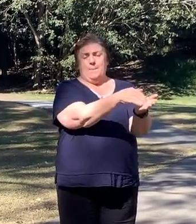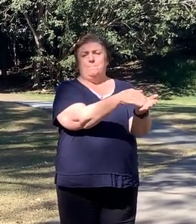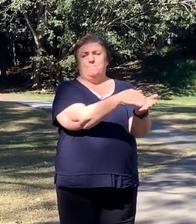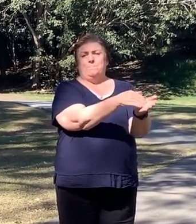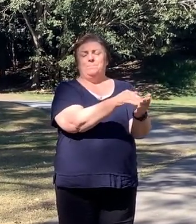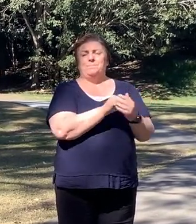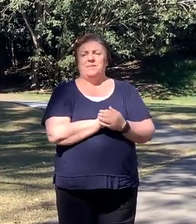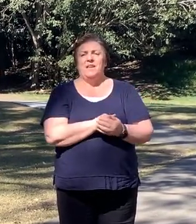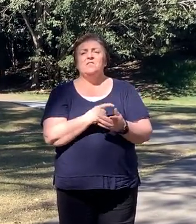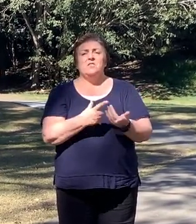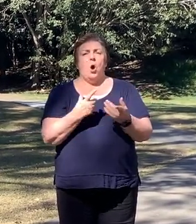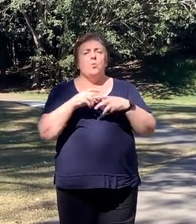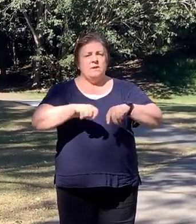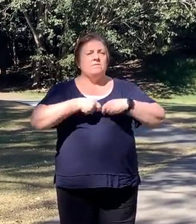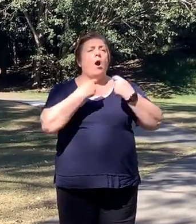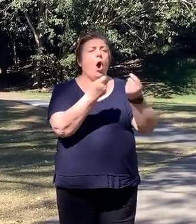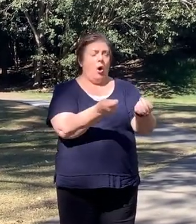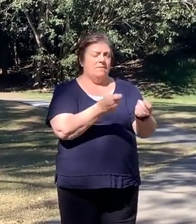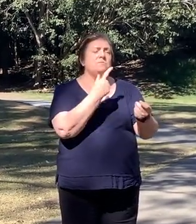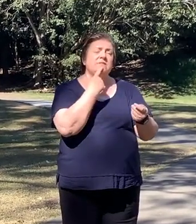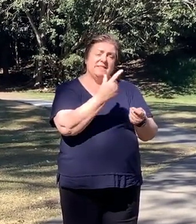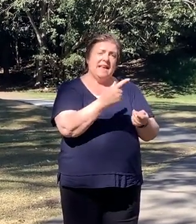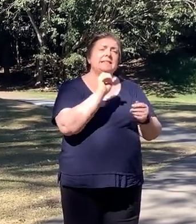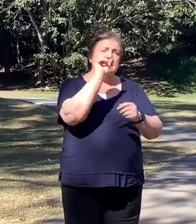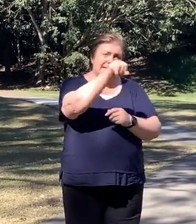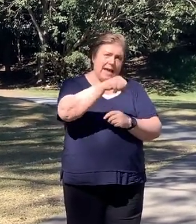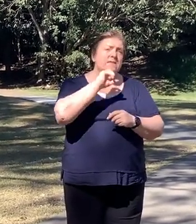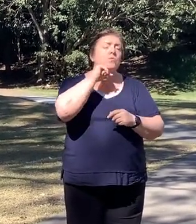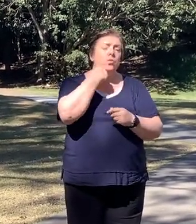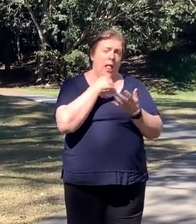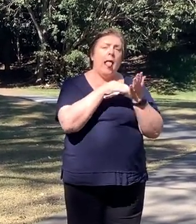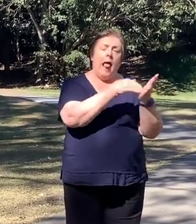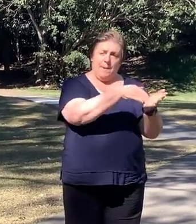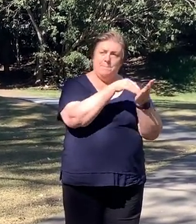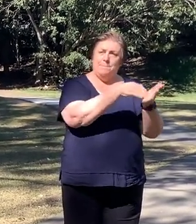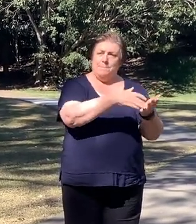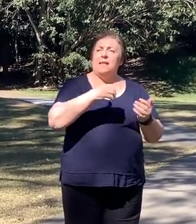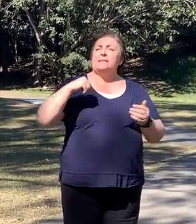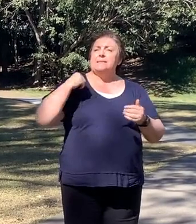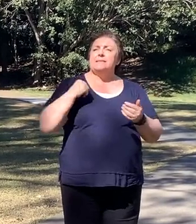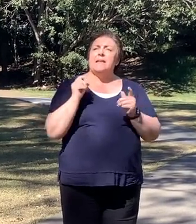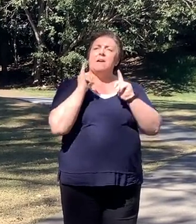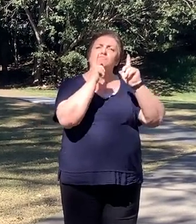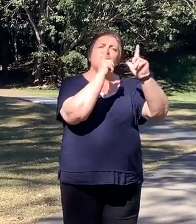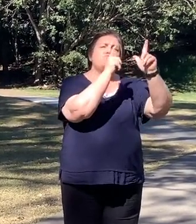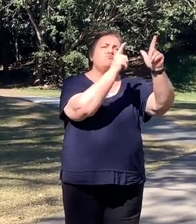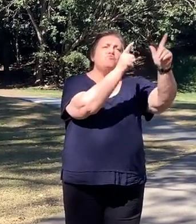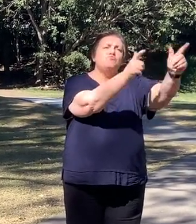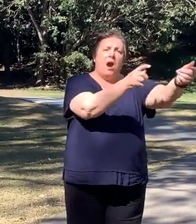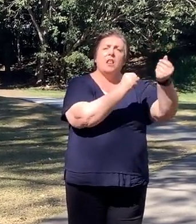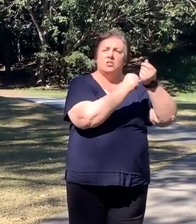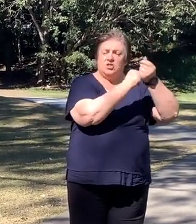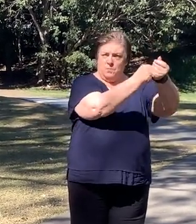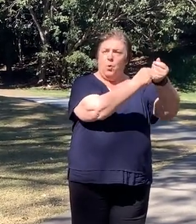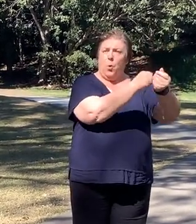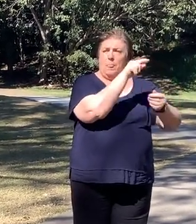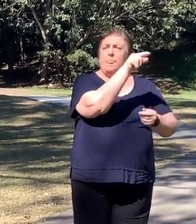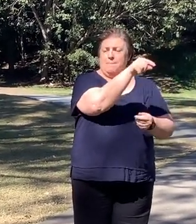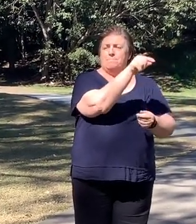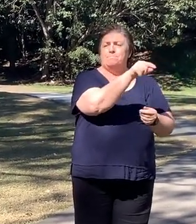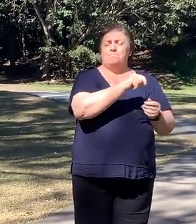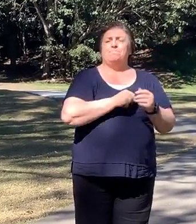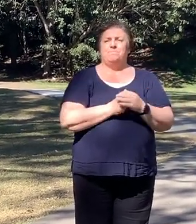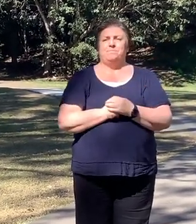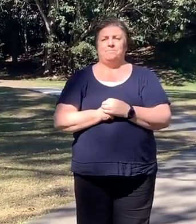we have offered our support to them and it's great to see some of our staff going out and supporting some of the